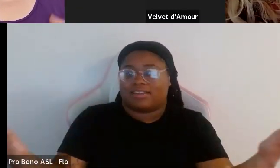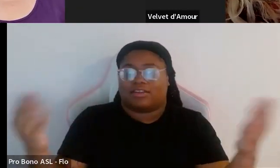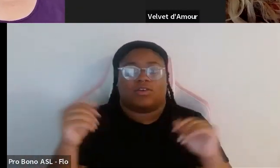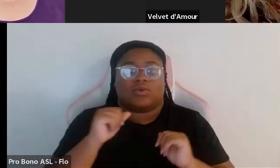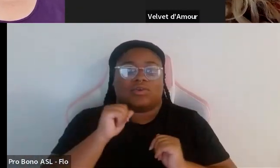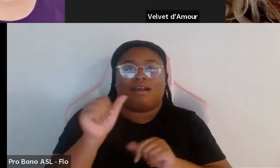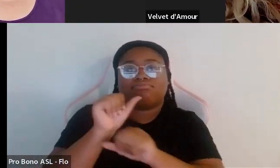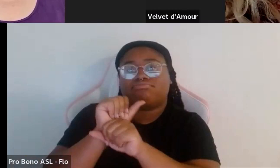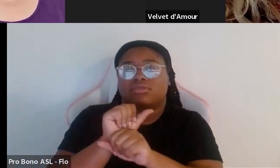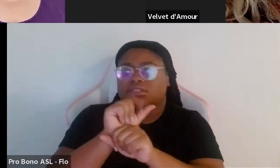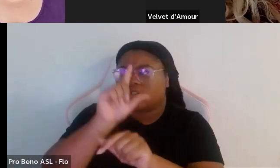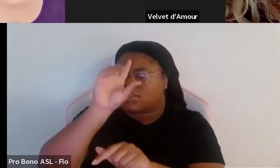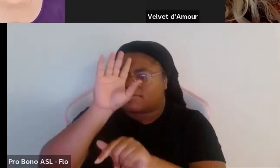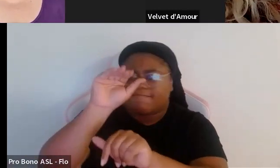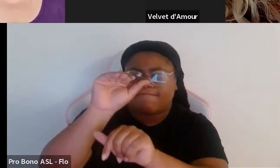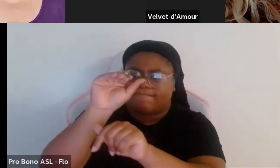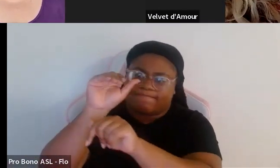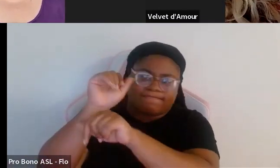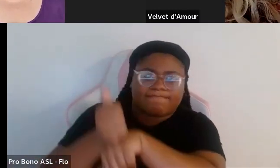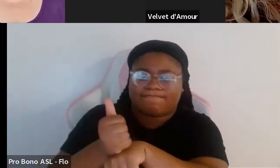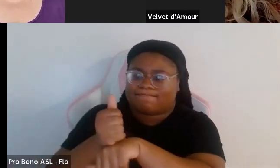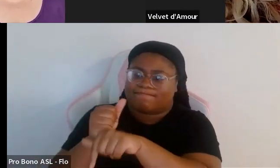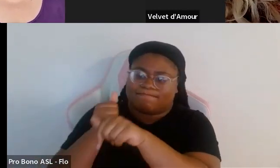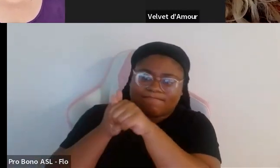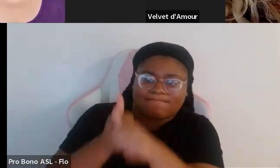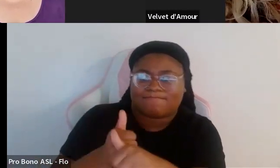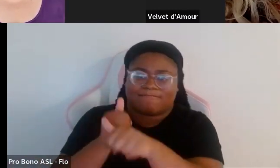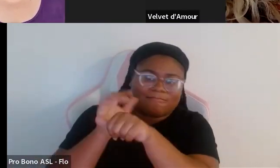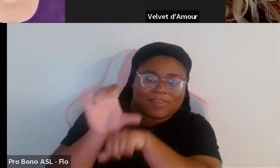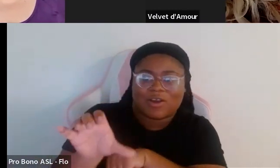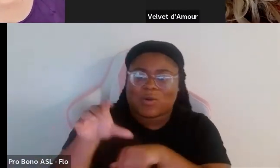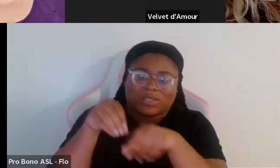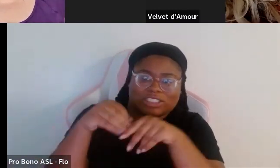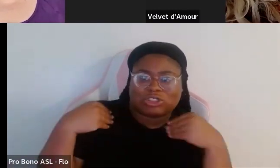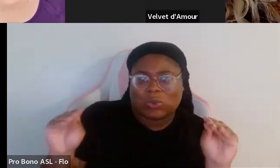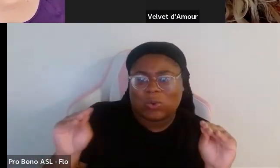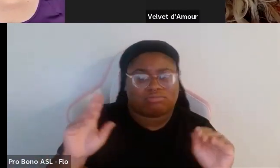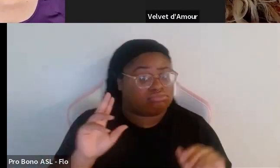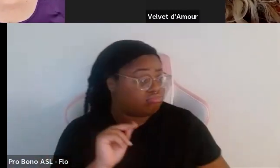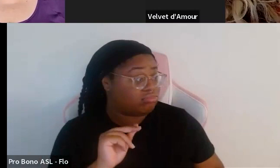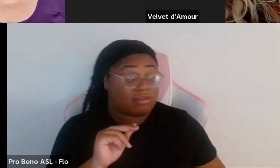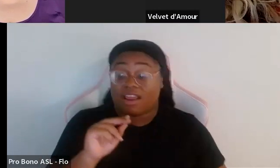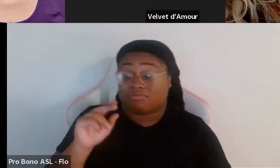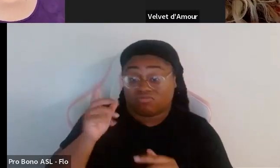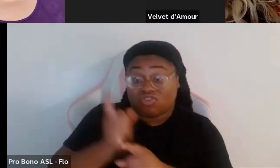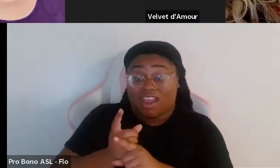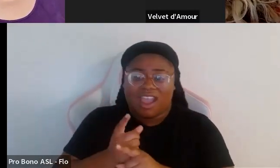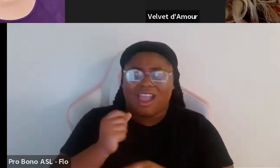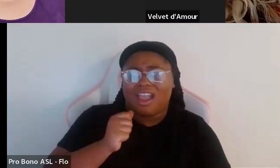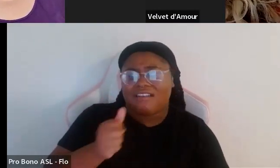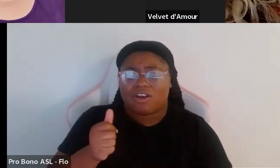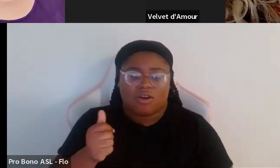not a slave to just what's being offered in the stores and then feeling like oh they don't carry my size you know